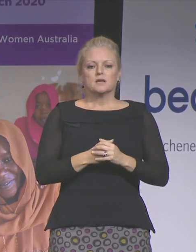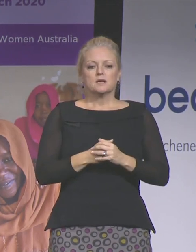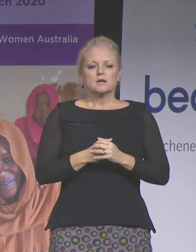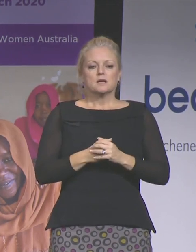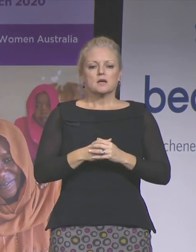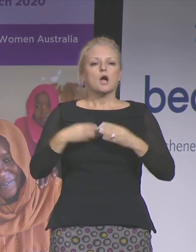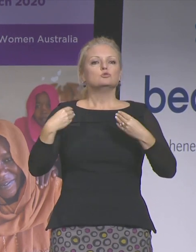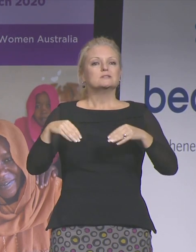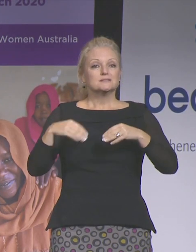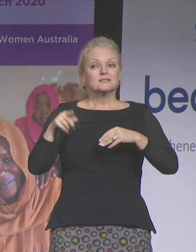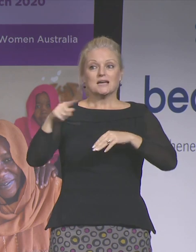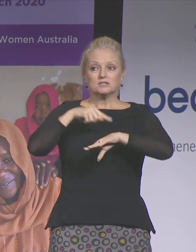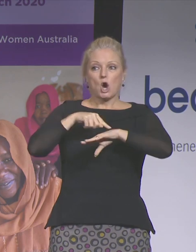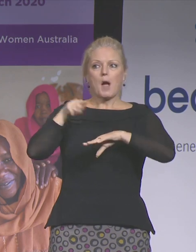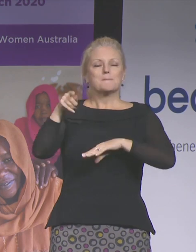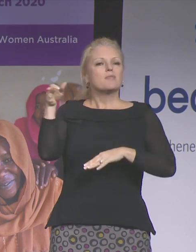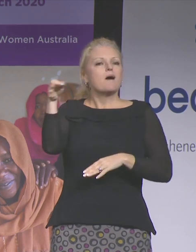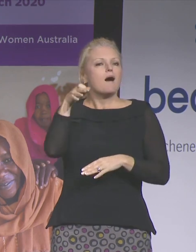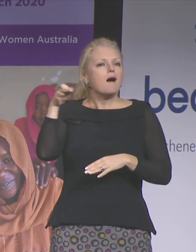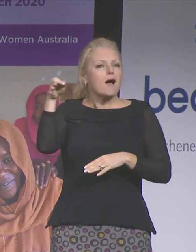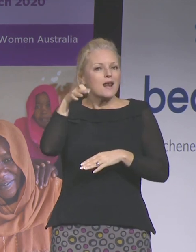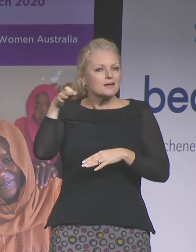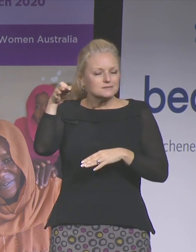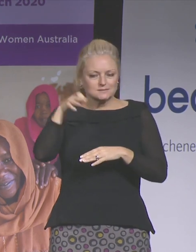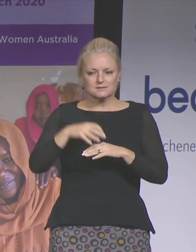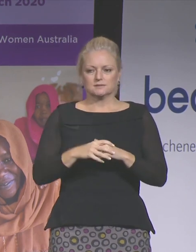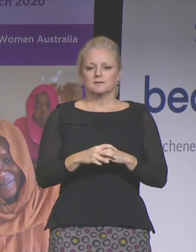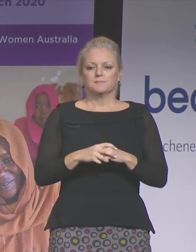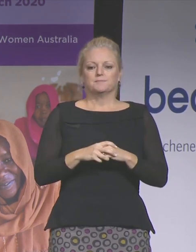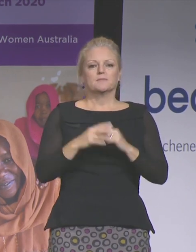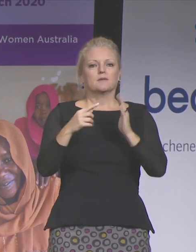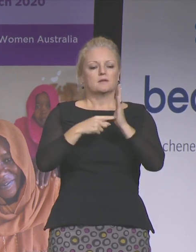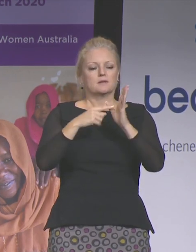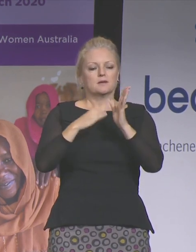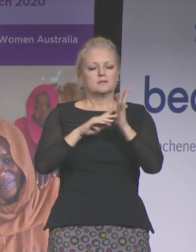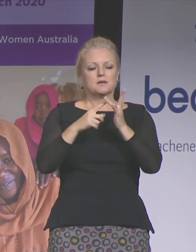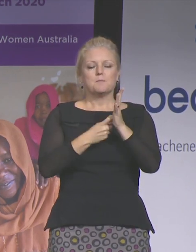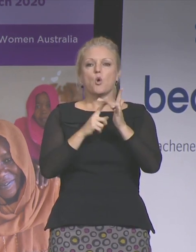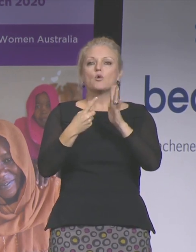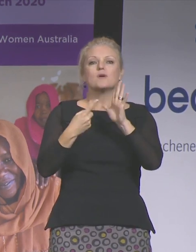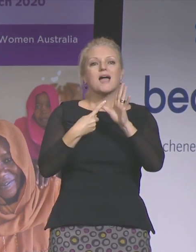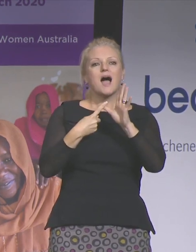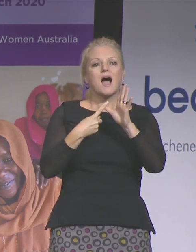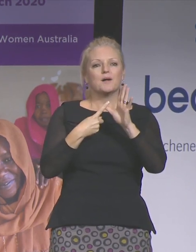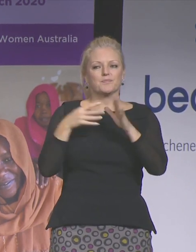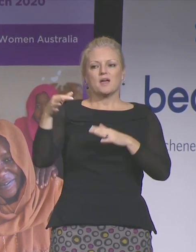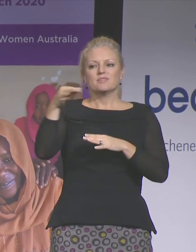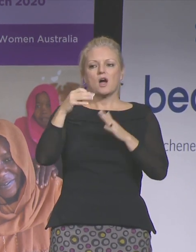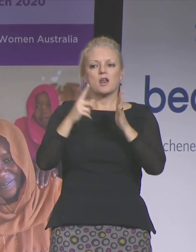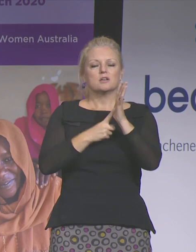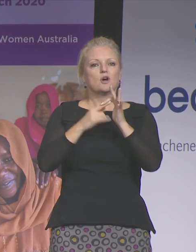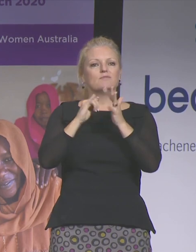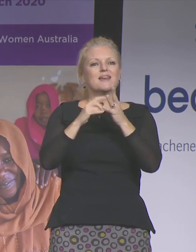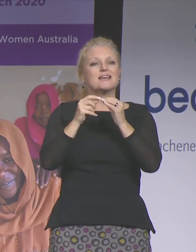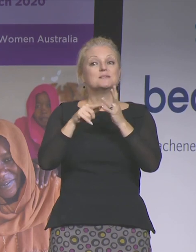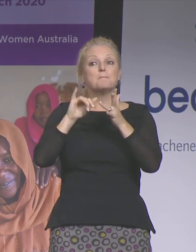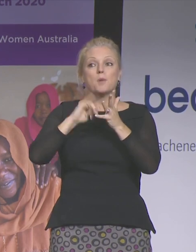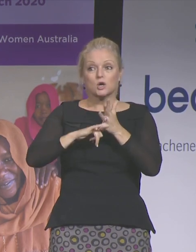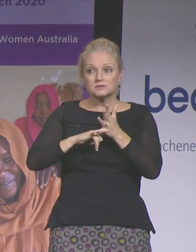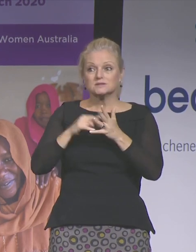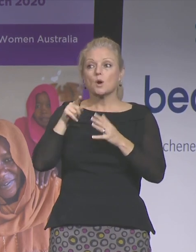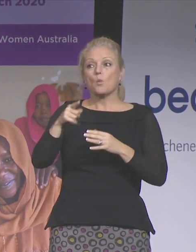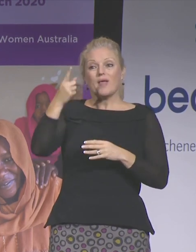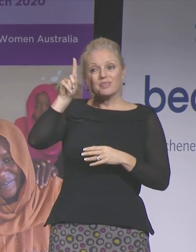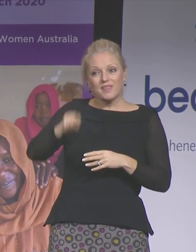camps on the Greek islands, particularly in Temoria Camp on the island of Lesbos, a camp built for 1,500